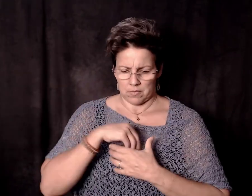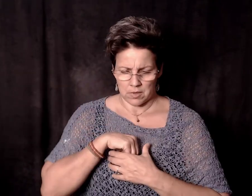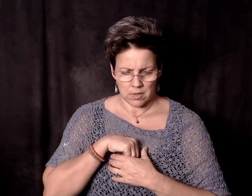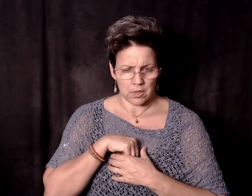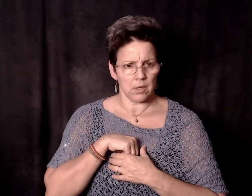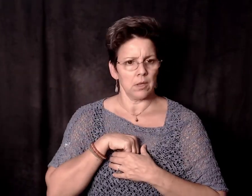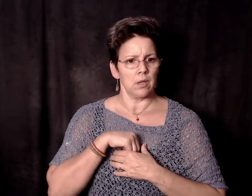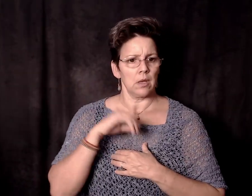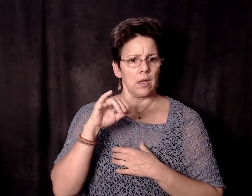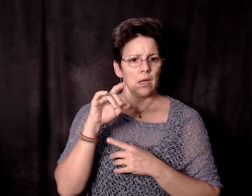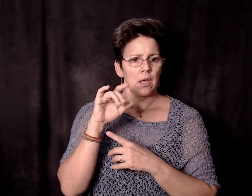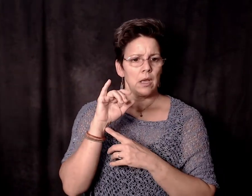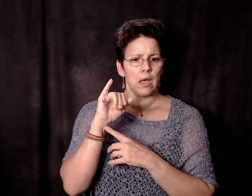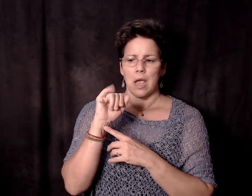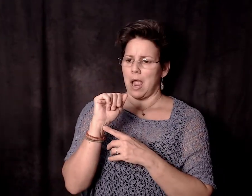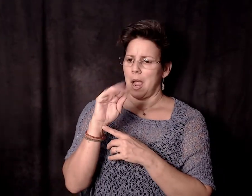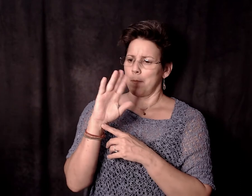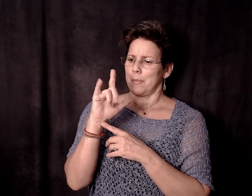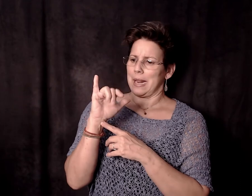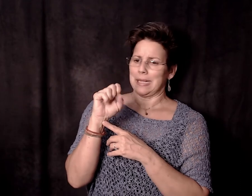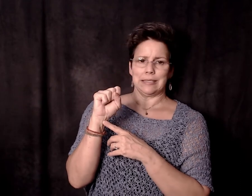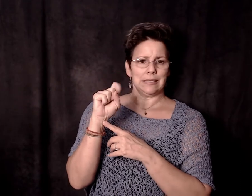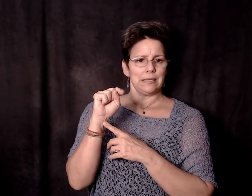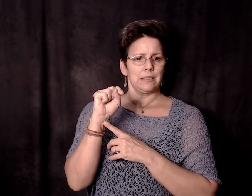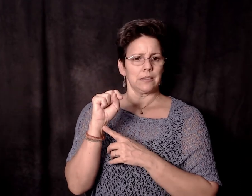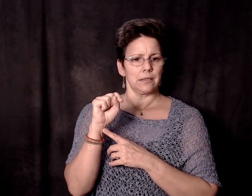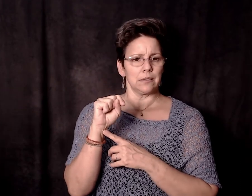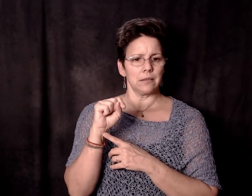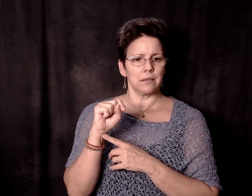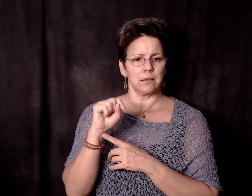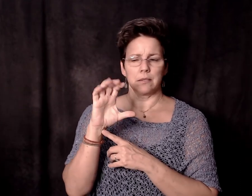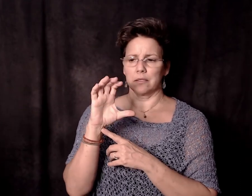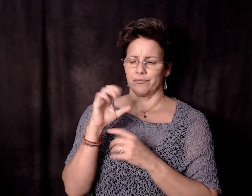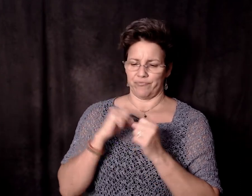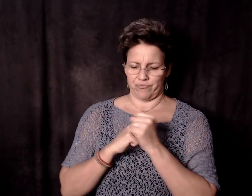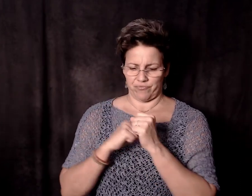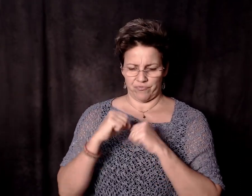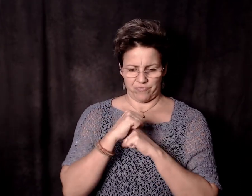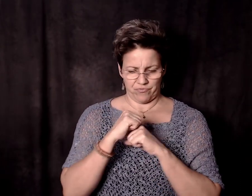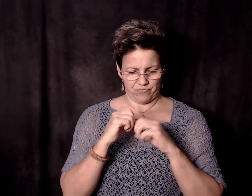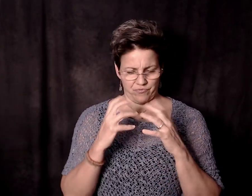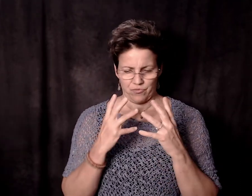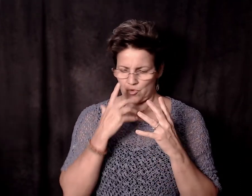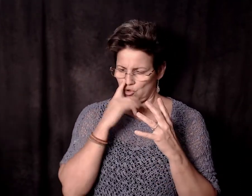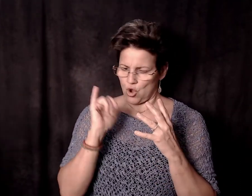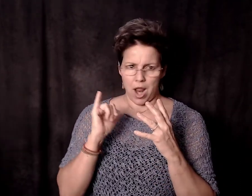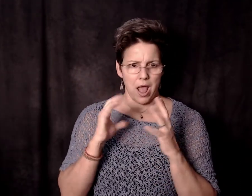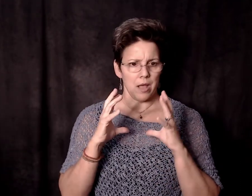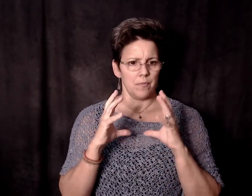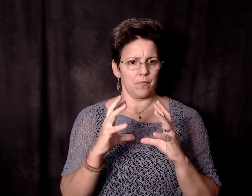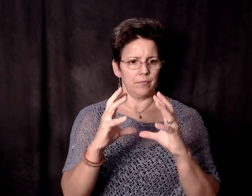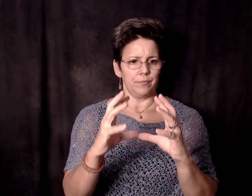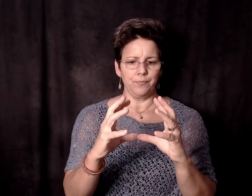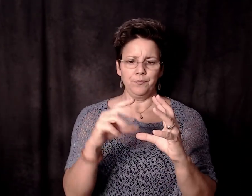Yeah, I'm a little part to deal with Lindsay. Sometimes you're... A bitch? No. No, I'm to say it nicely.